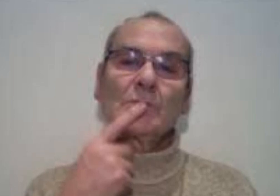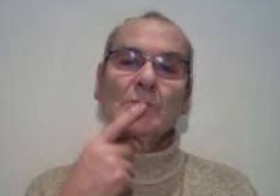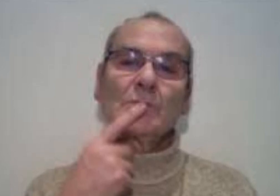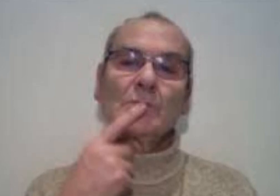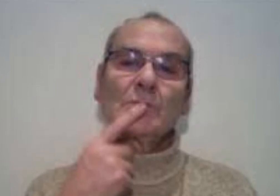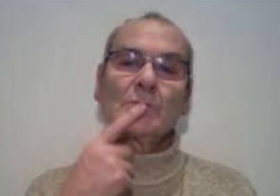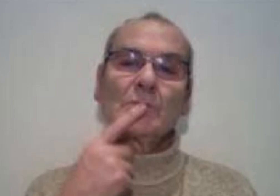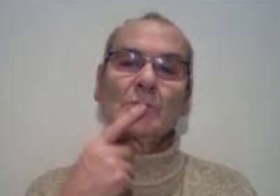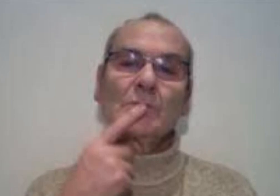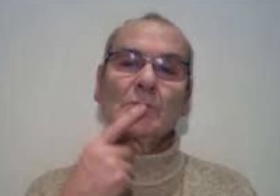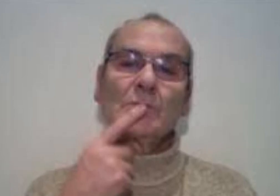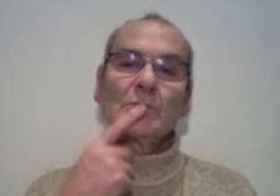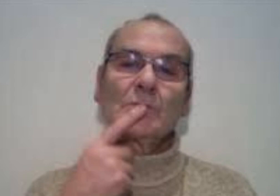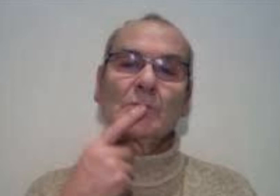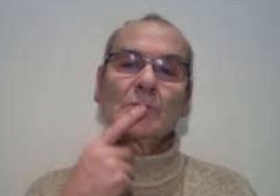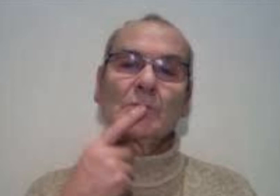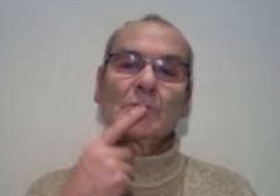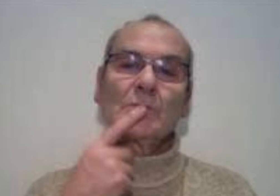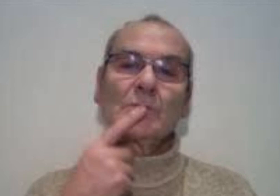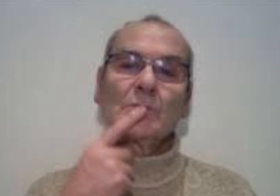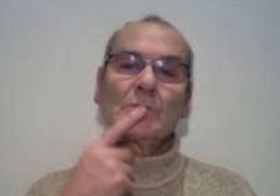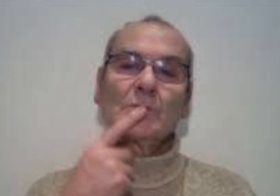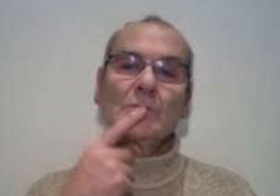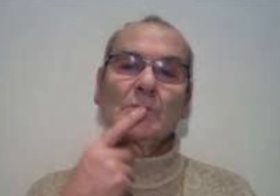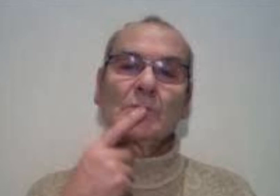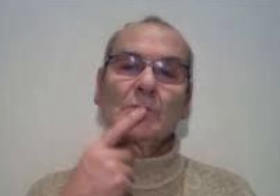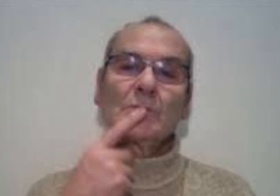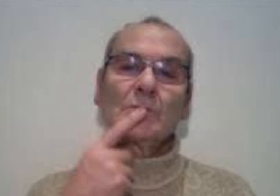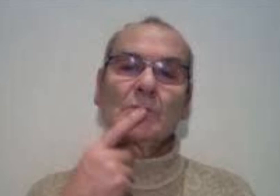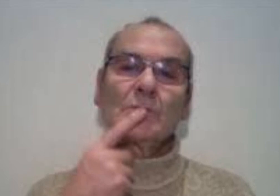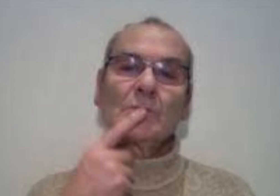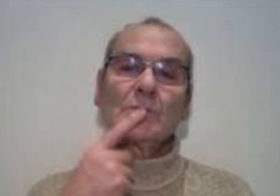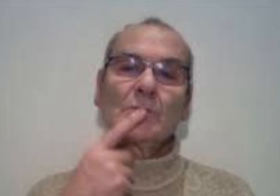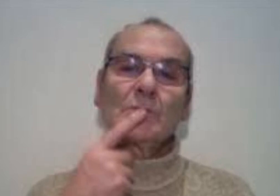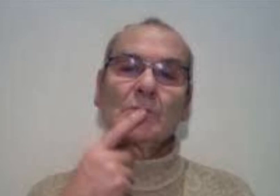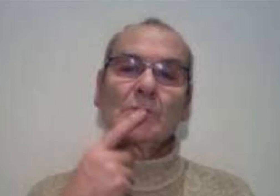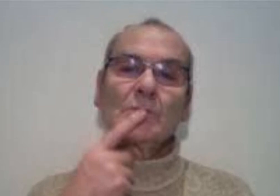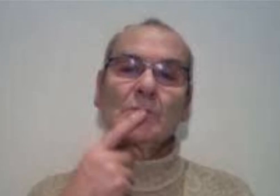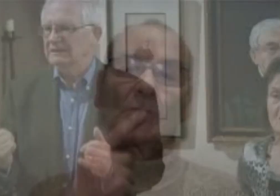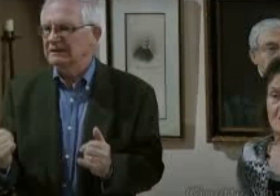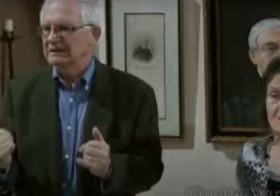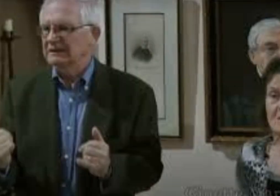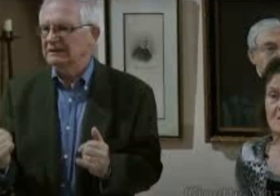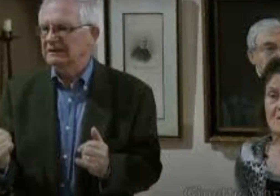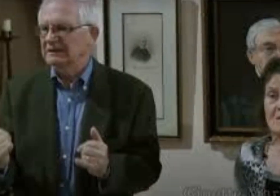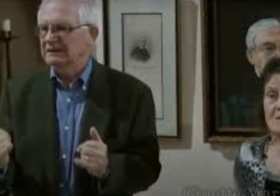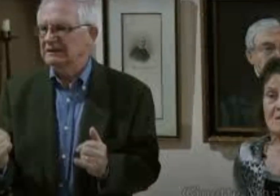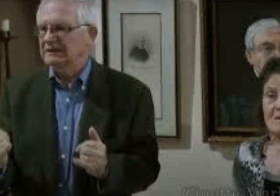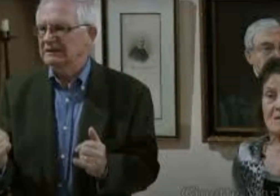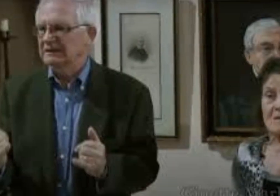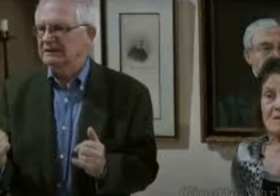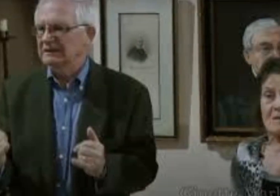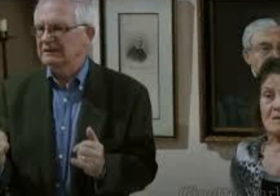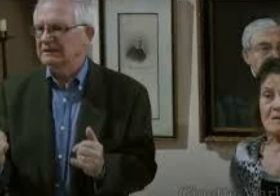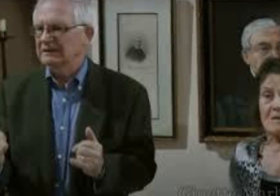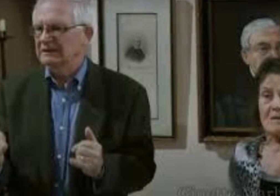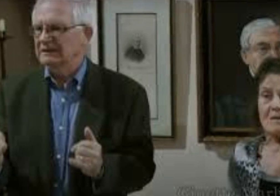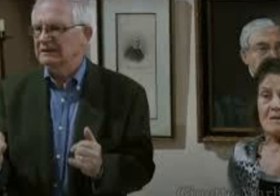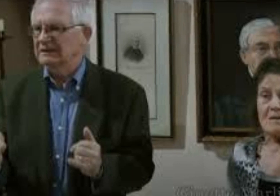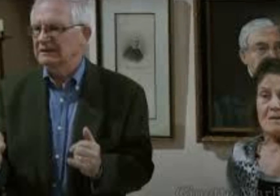and reception of the deaf and hard-of-hearing community across Europe and America. Today, silent banquets are still held around the world to celebrate